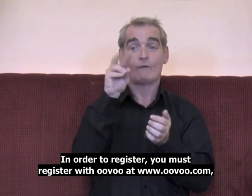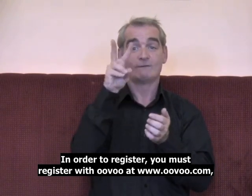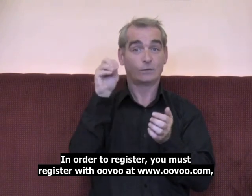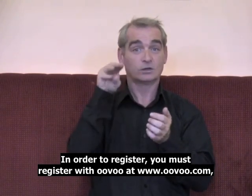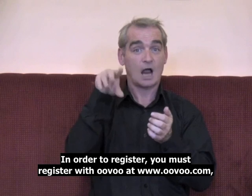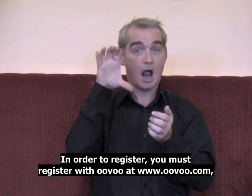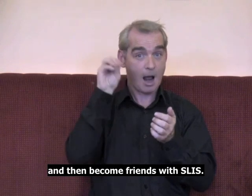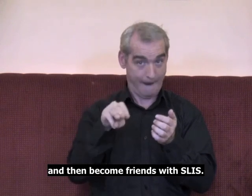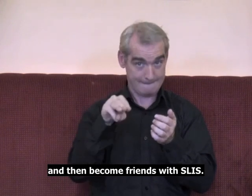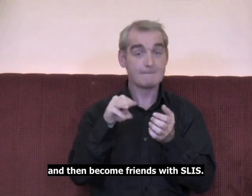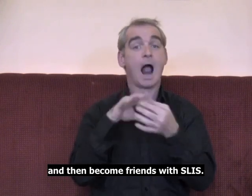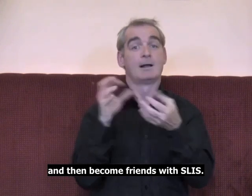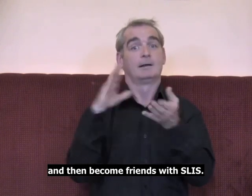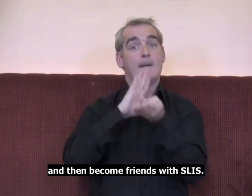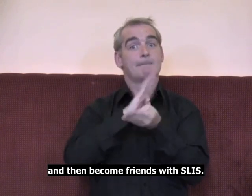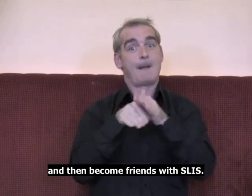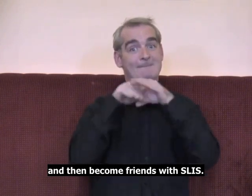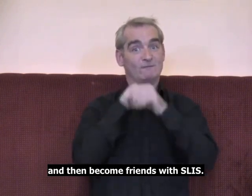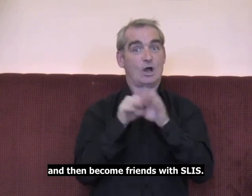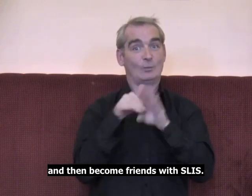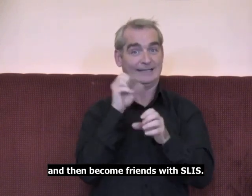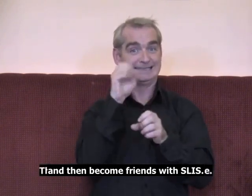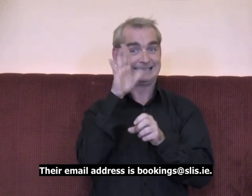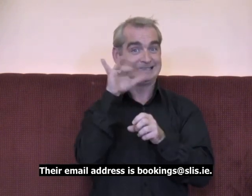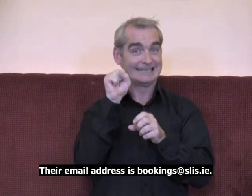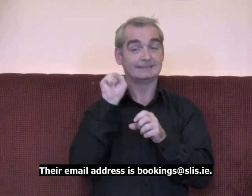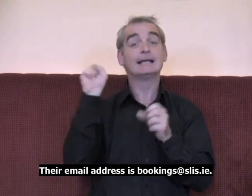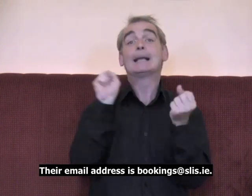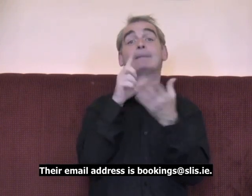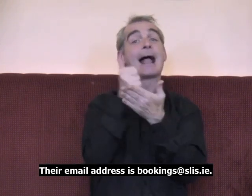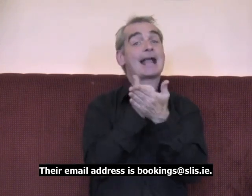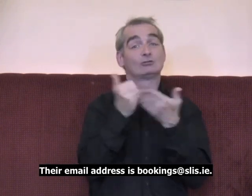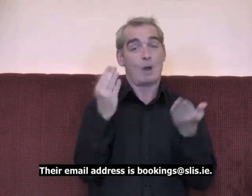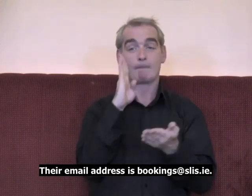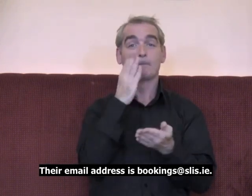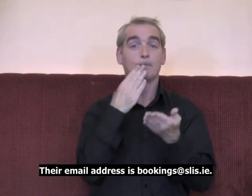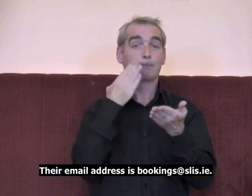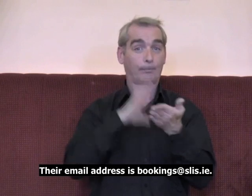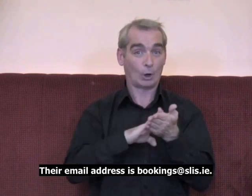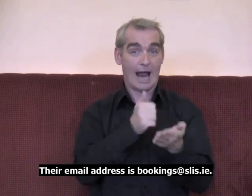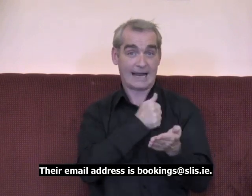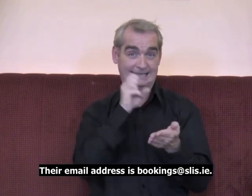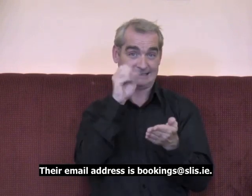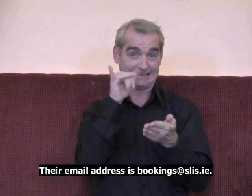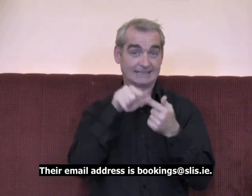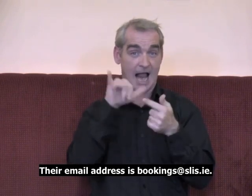.com and then become friends with SLIS. Their email address is bookings at slis.ie